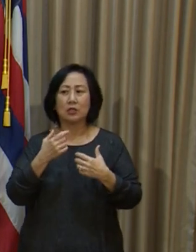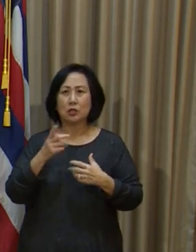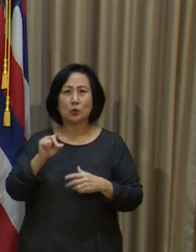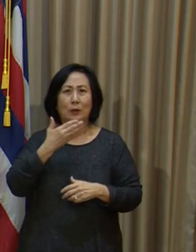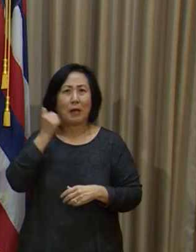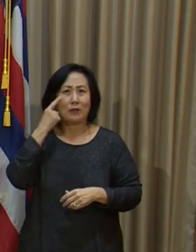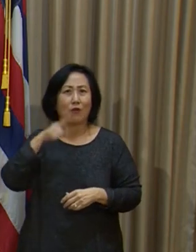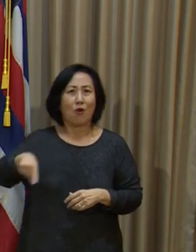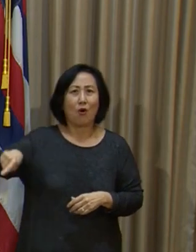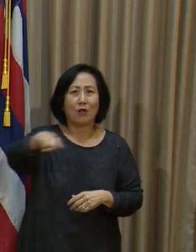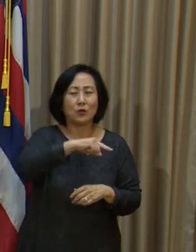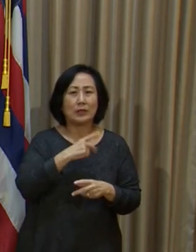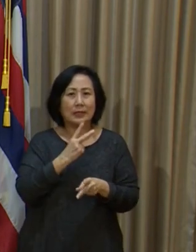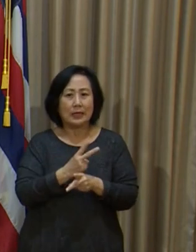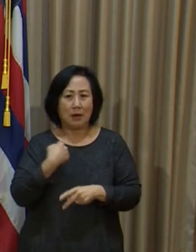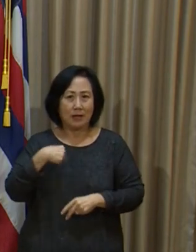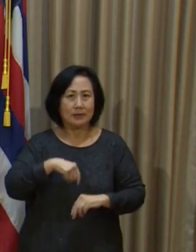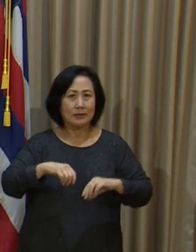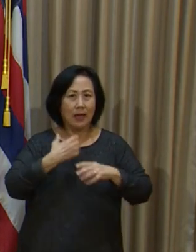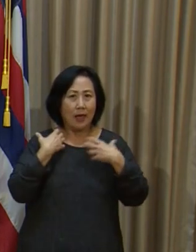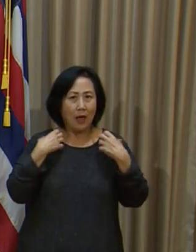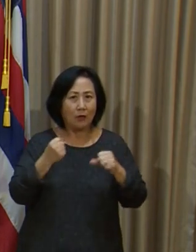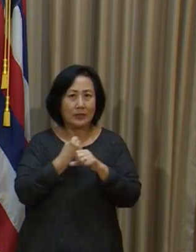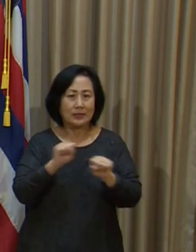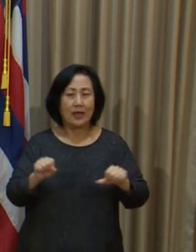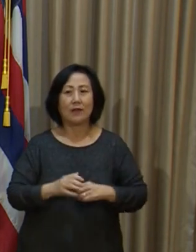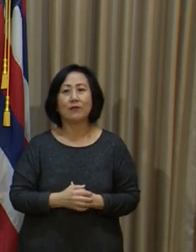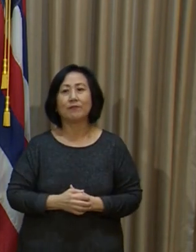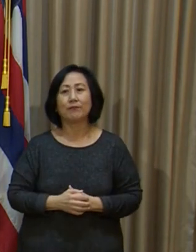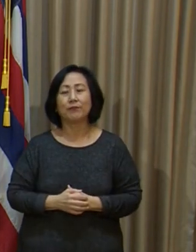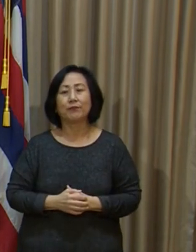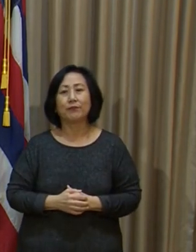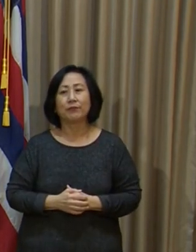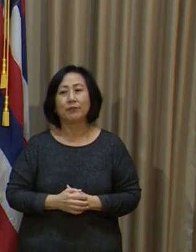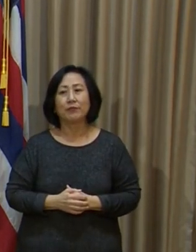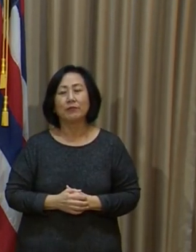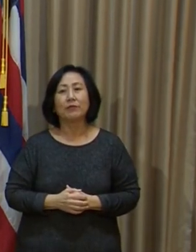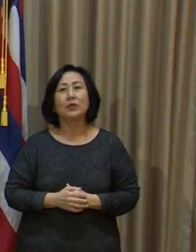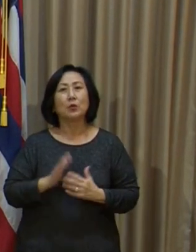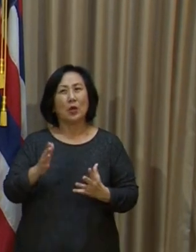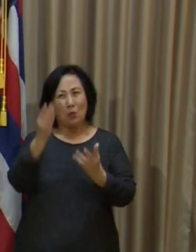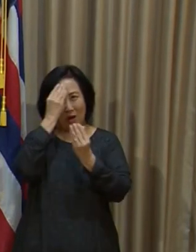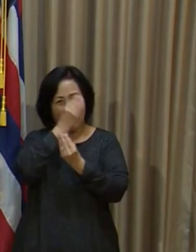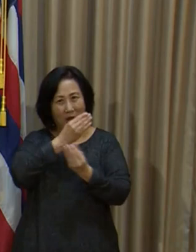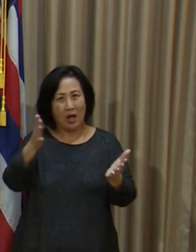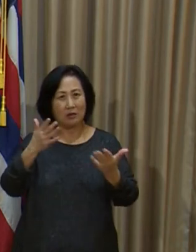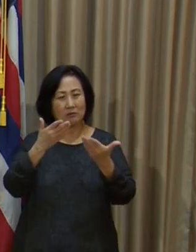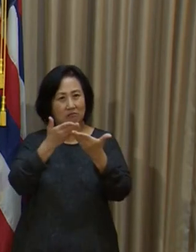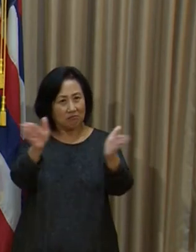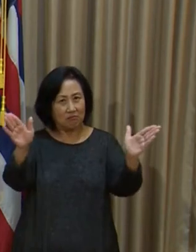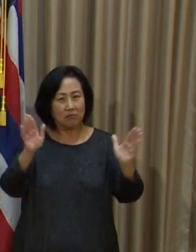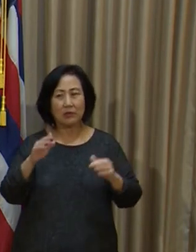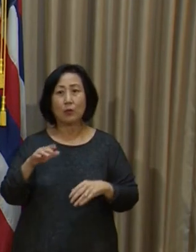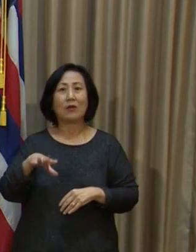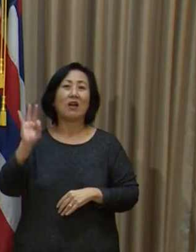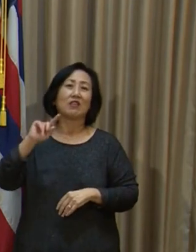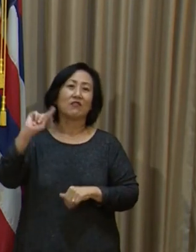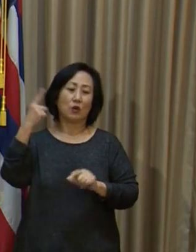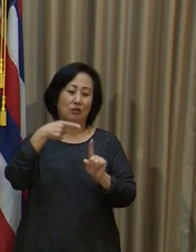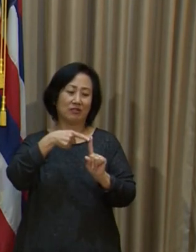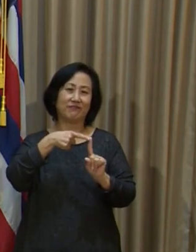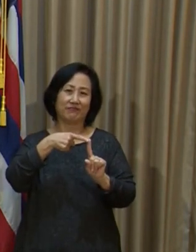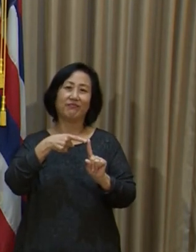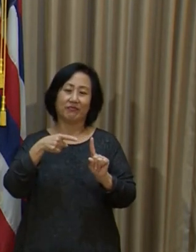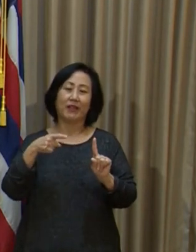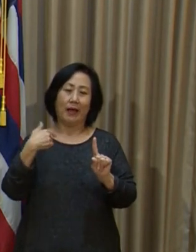of all of you to keep you healthy and safe. We wanted to make sure that you are aware that we found the first case of the